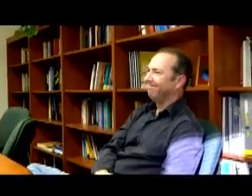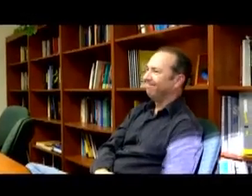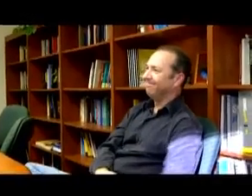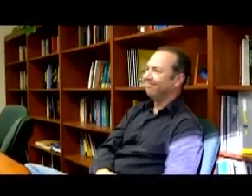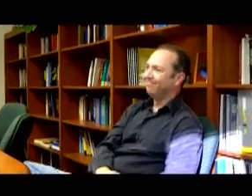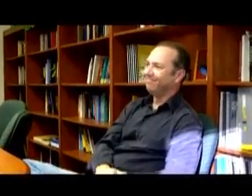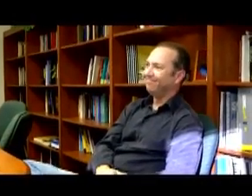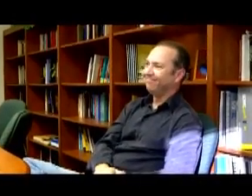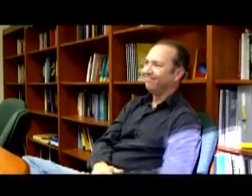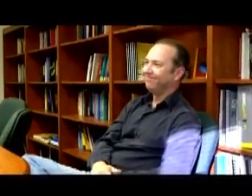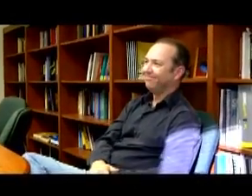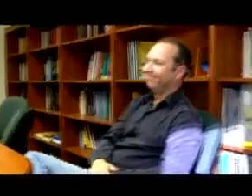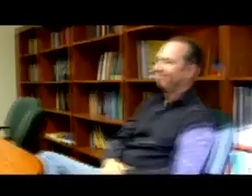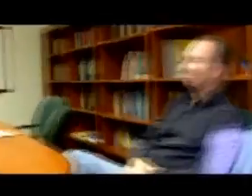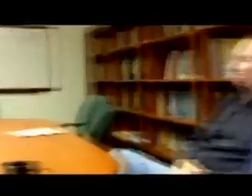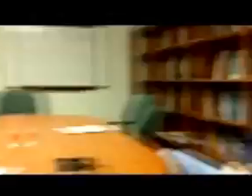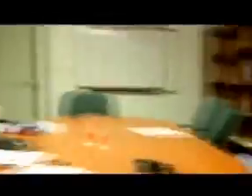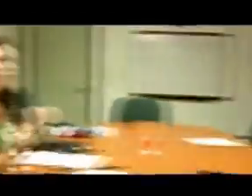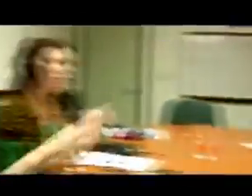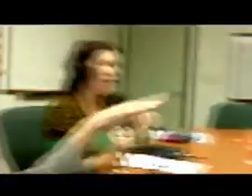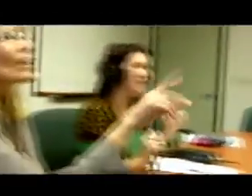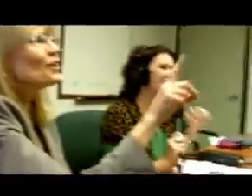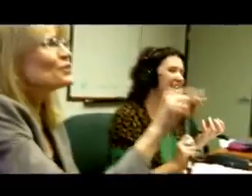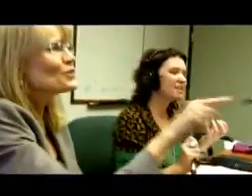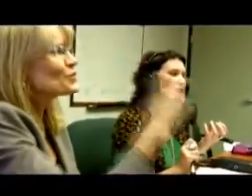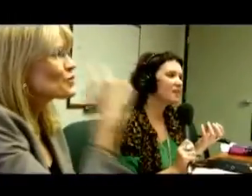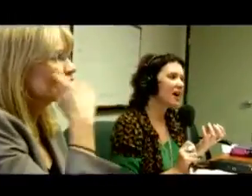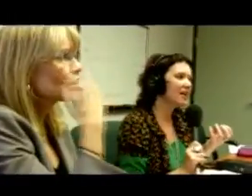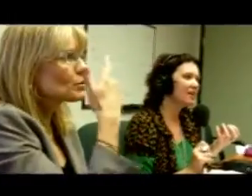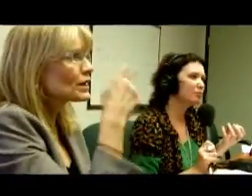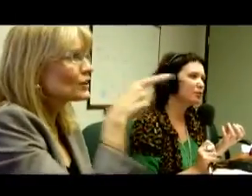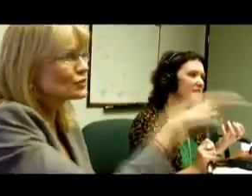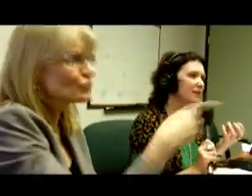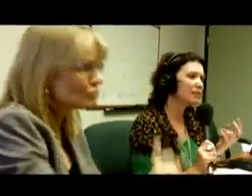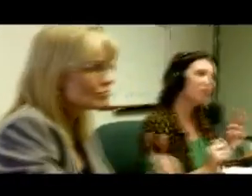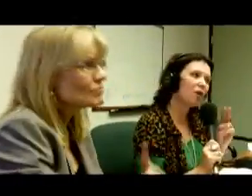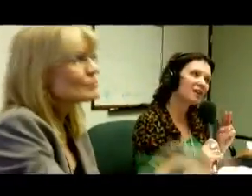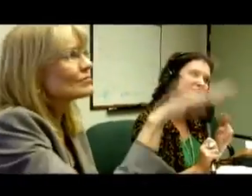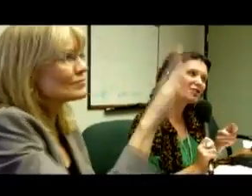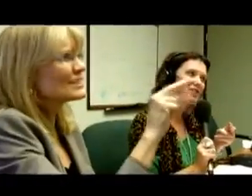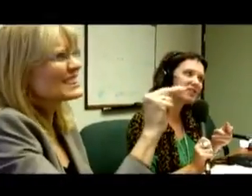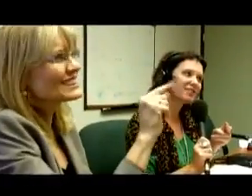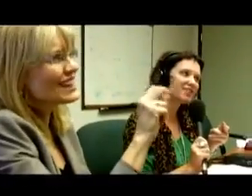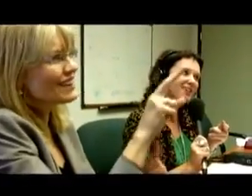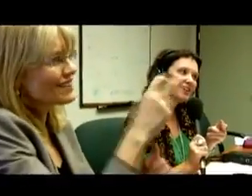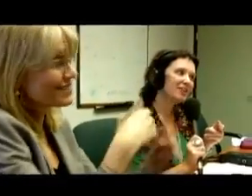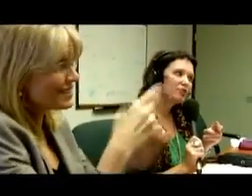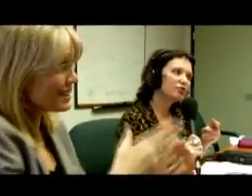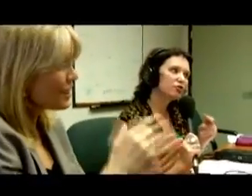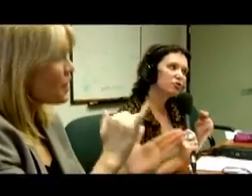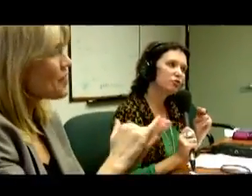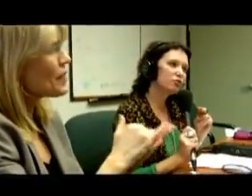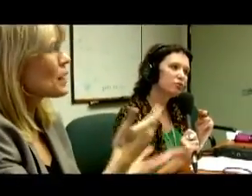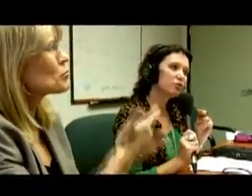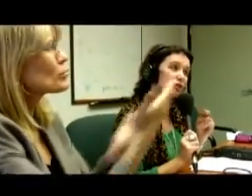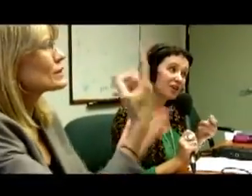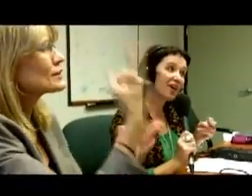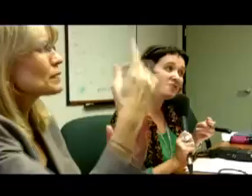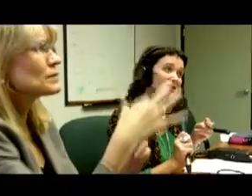to be based in data. Do you think the fact that you are a native signer brings something quite distinct to the